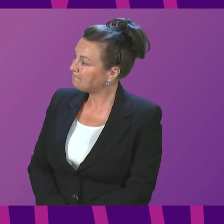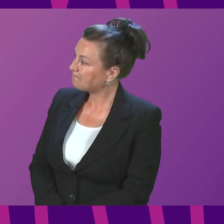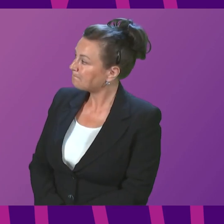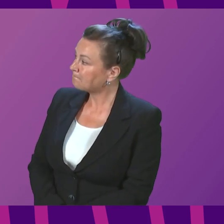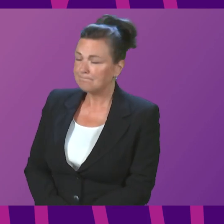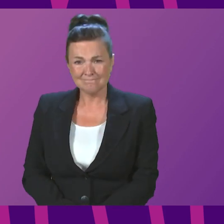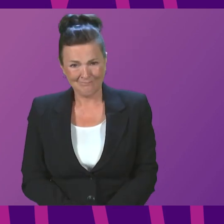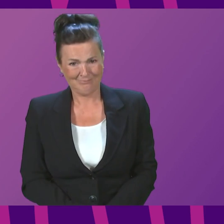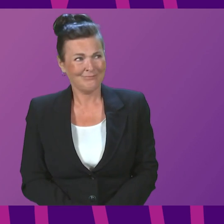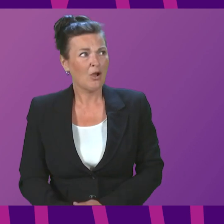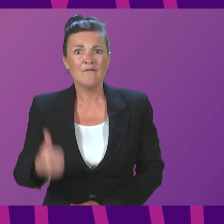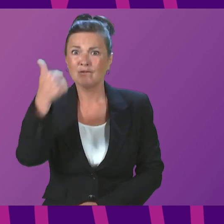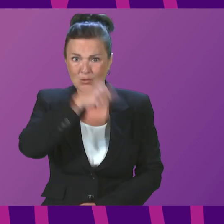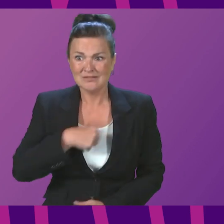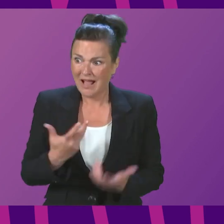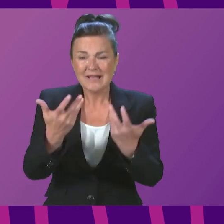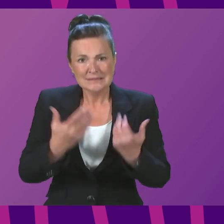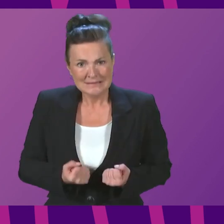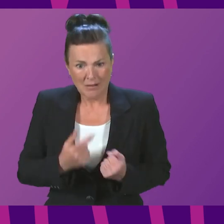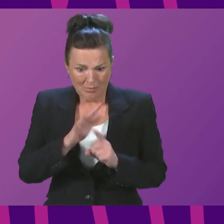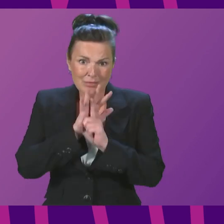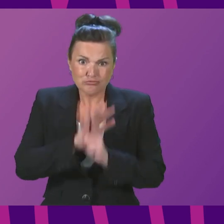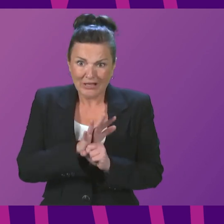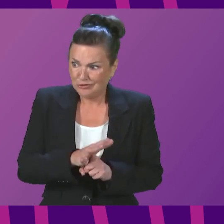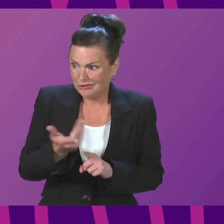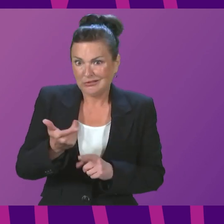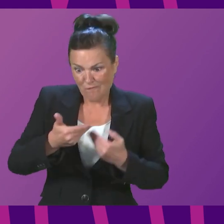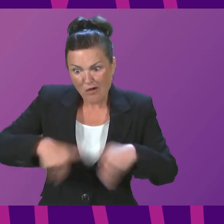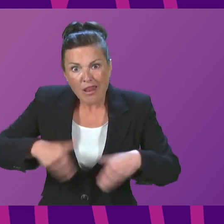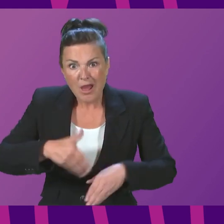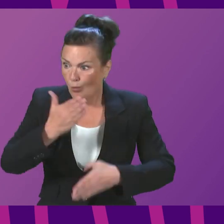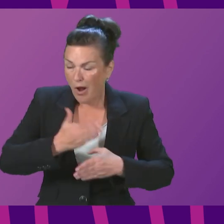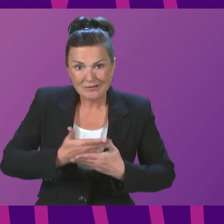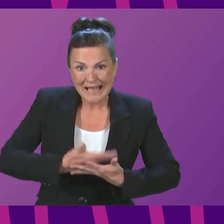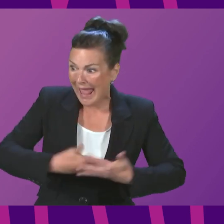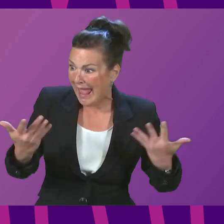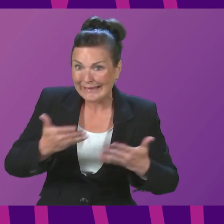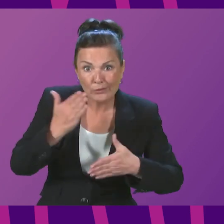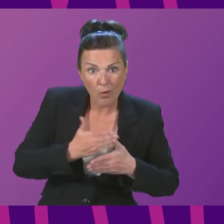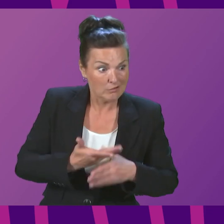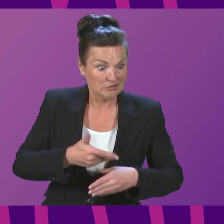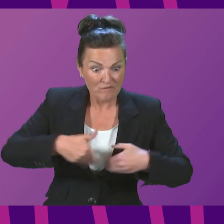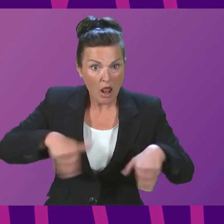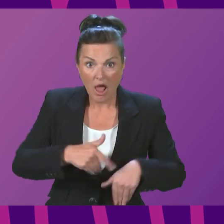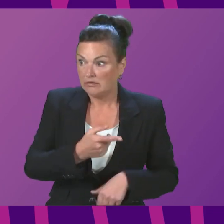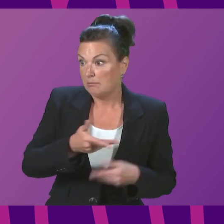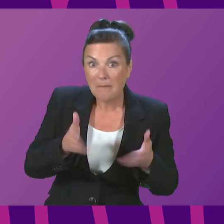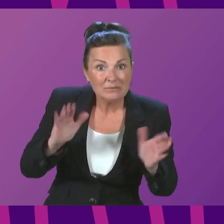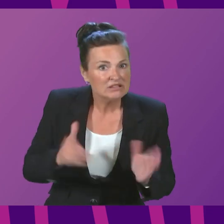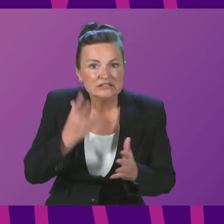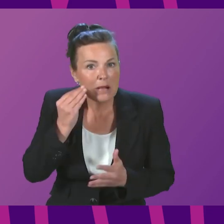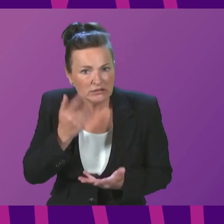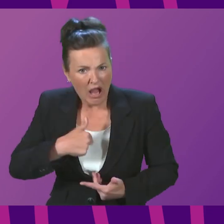that frontline police officers are under. I take any views that are expressed by those on the frontline of the police, or indeed any public service,